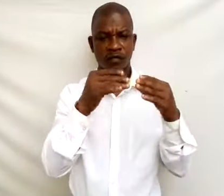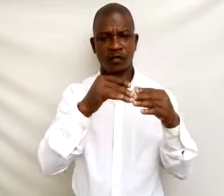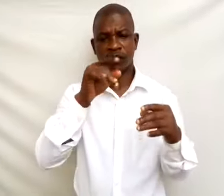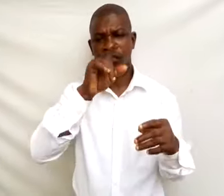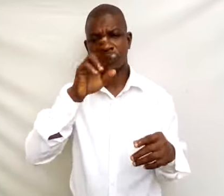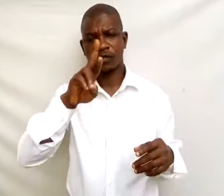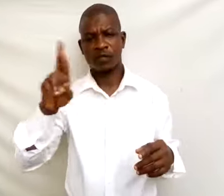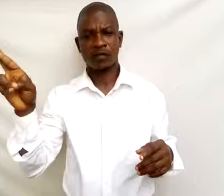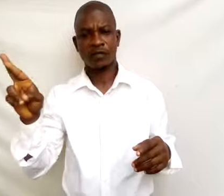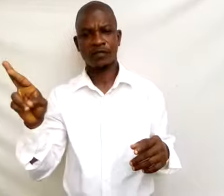side there.